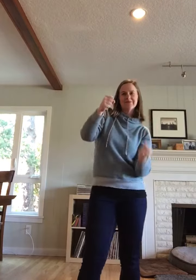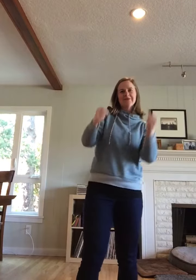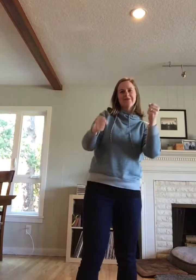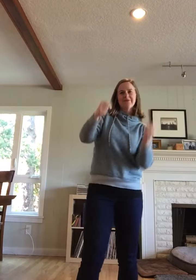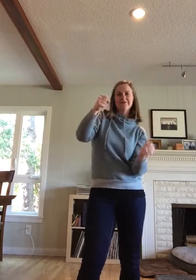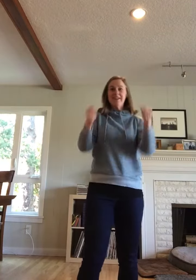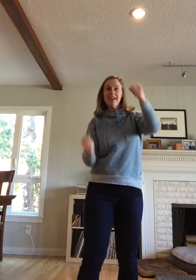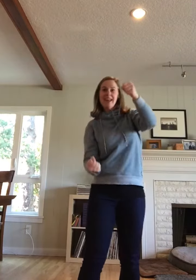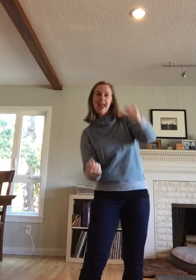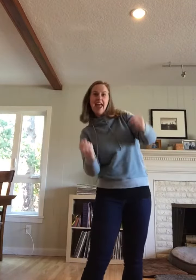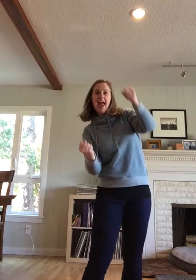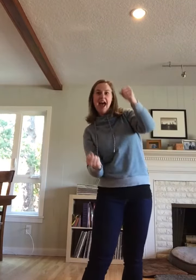my car.